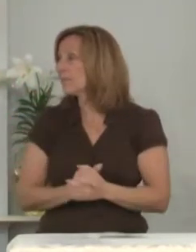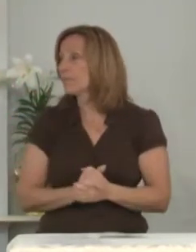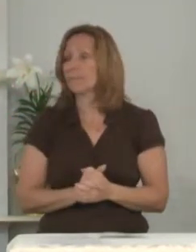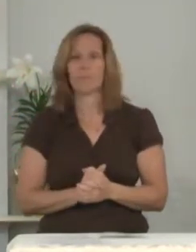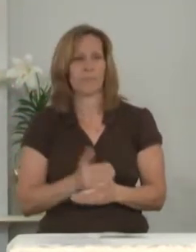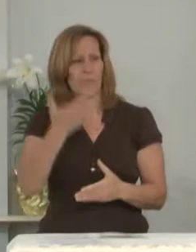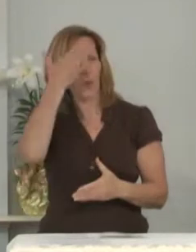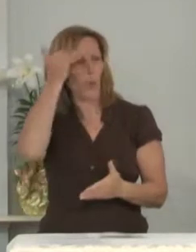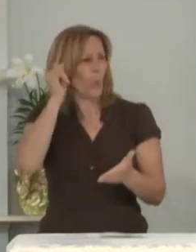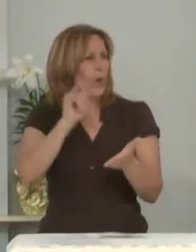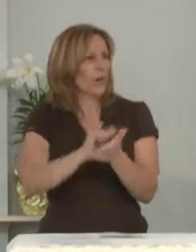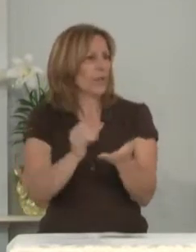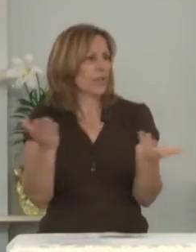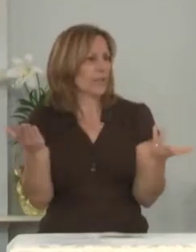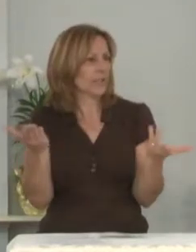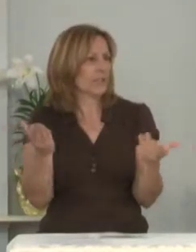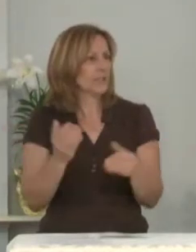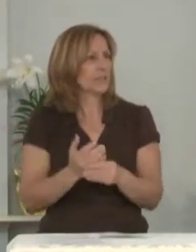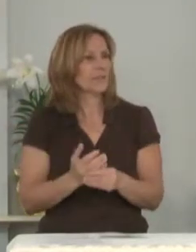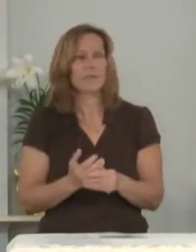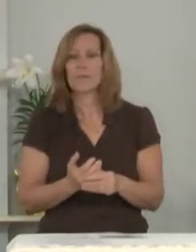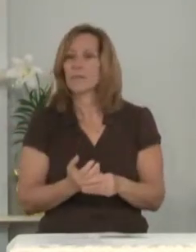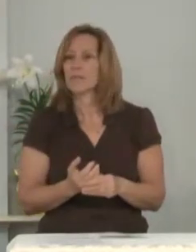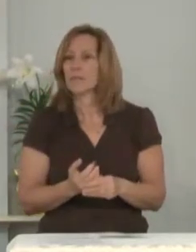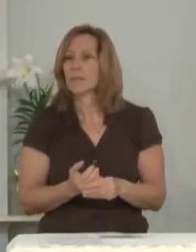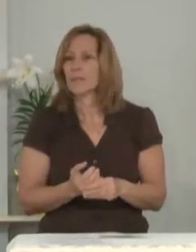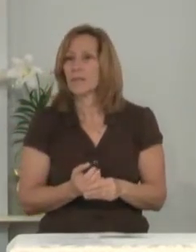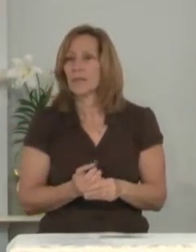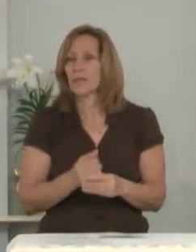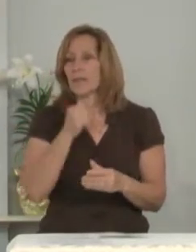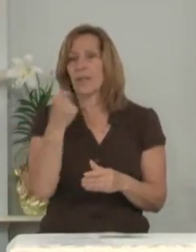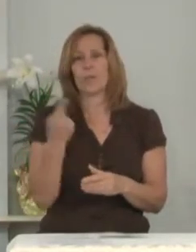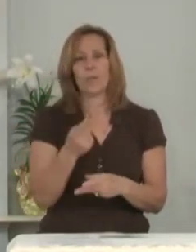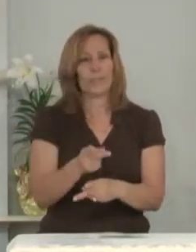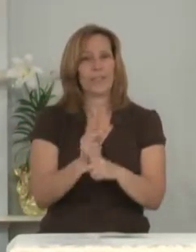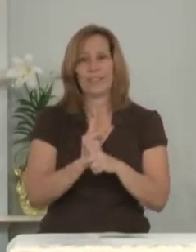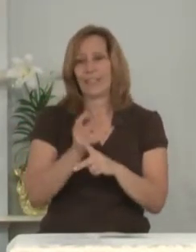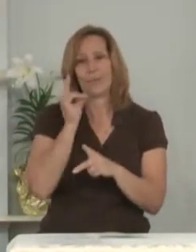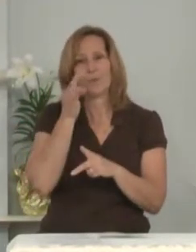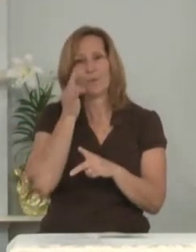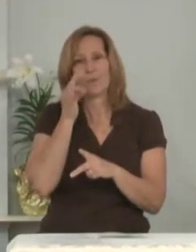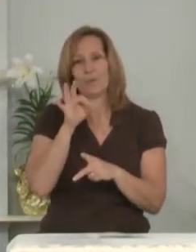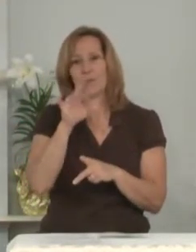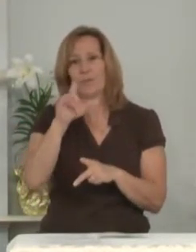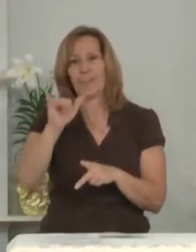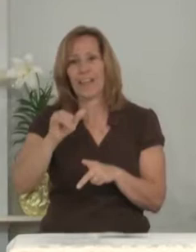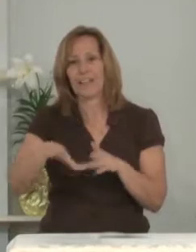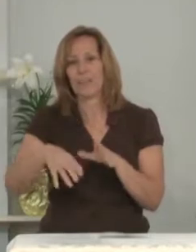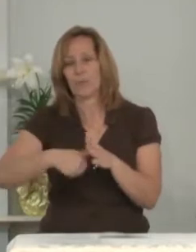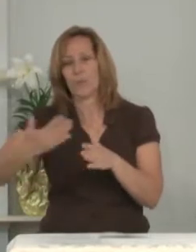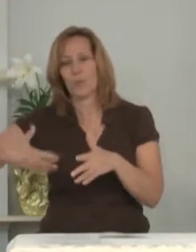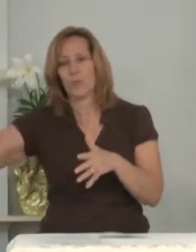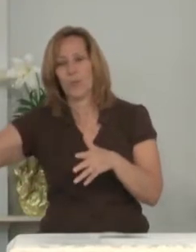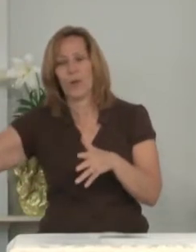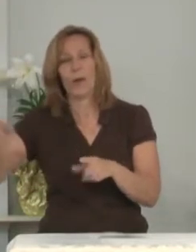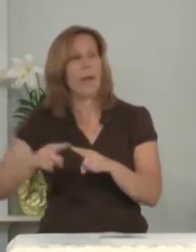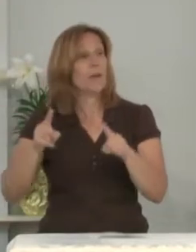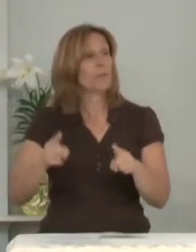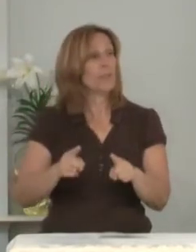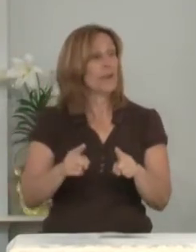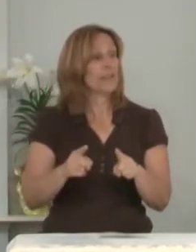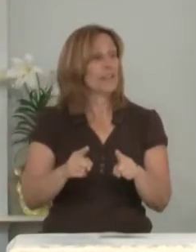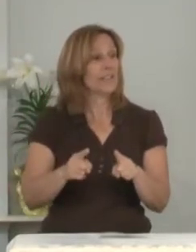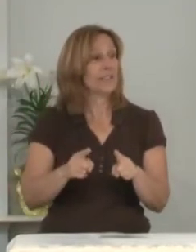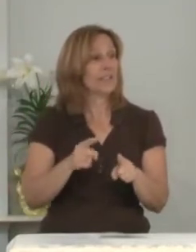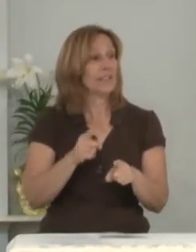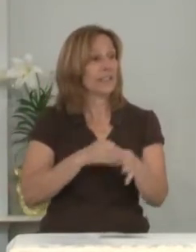Why is that? It's not just to keep the fruit flies out. But rather